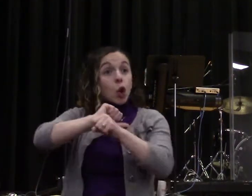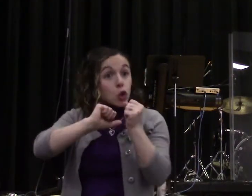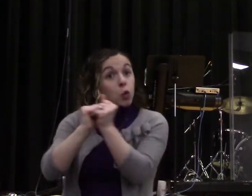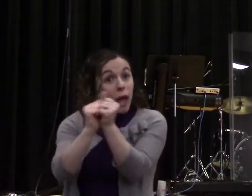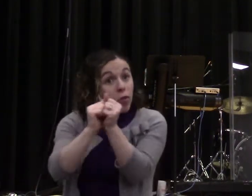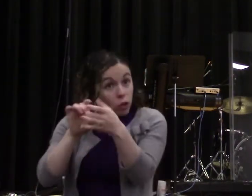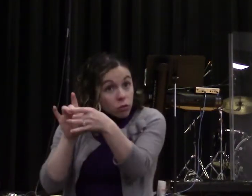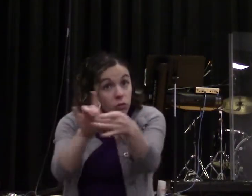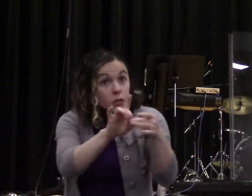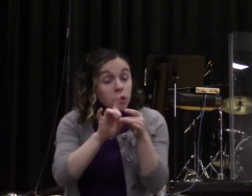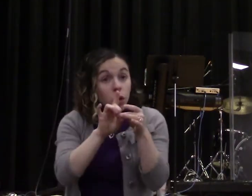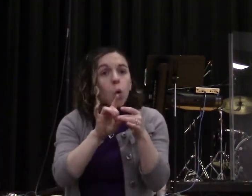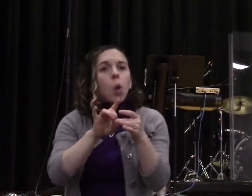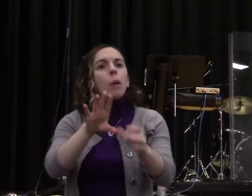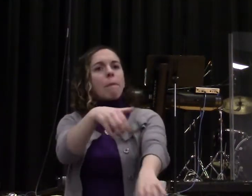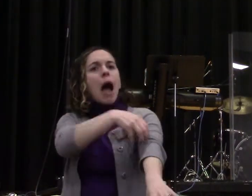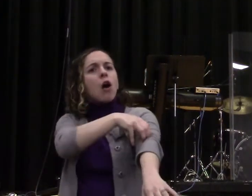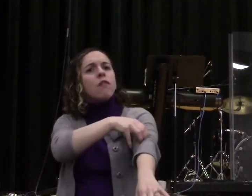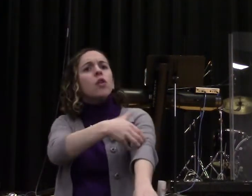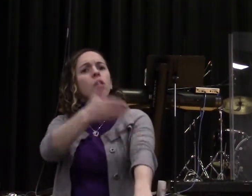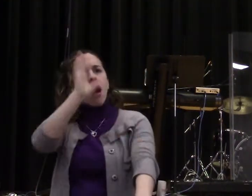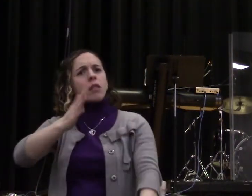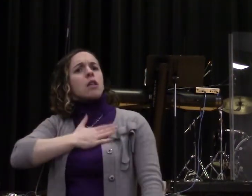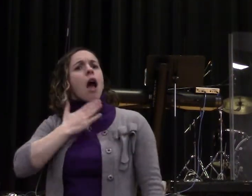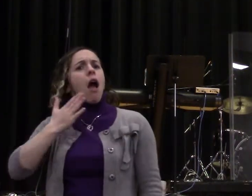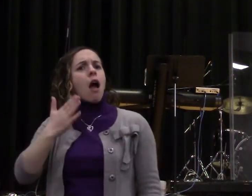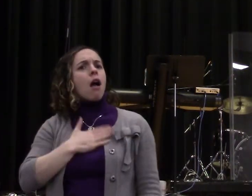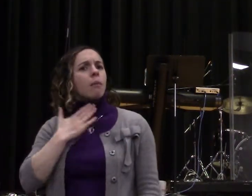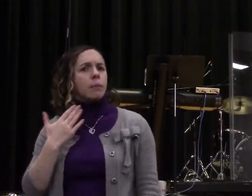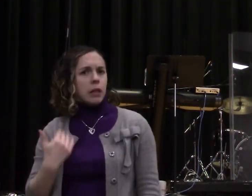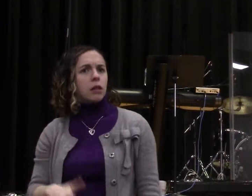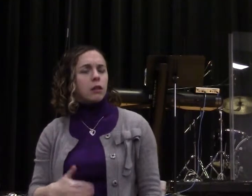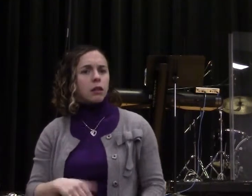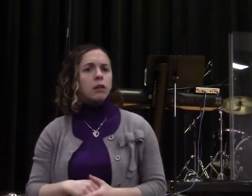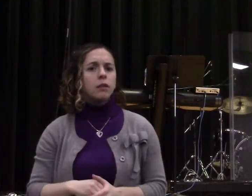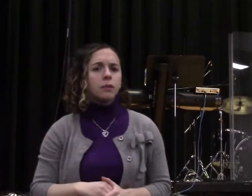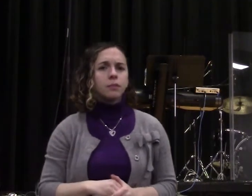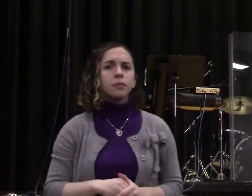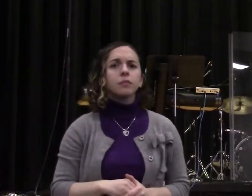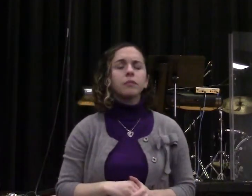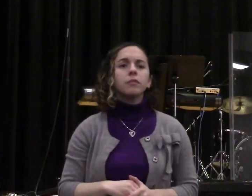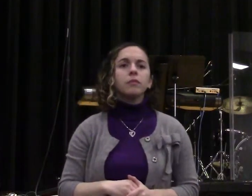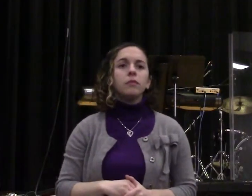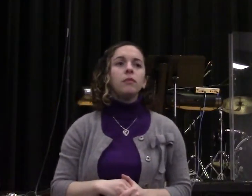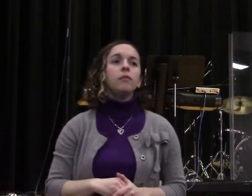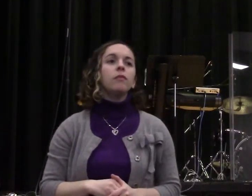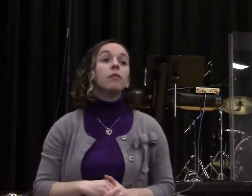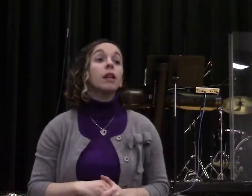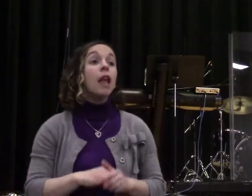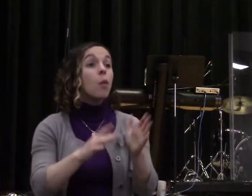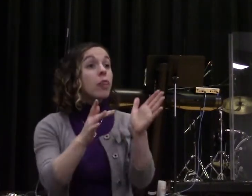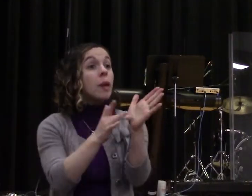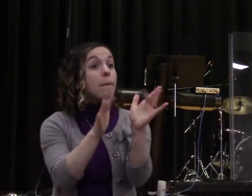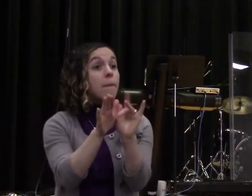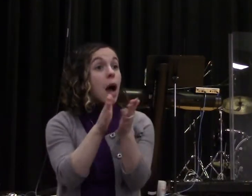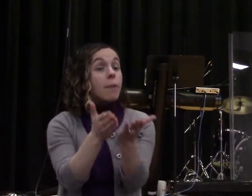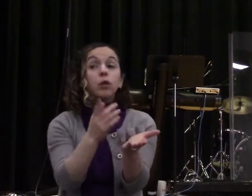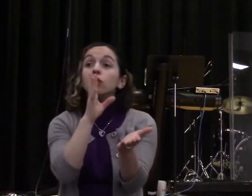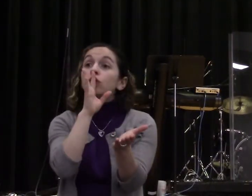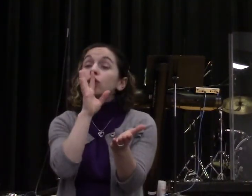get together. And now, just so everybody knows, when I'm talking about the brotherhood, when the Bible's talking about the brotherhood, it